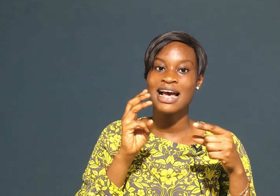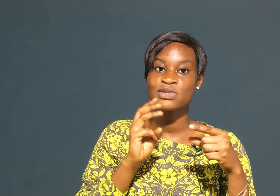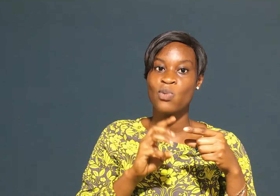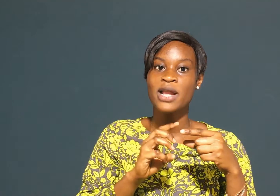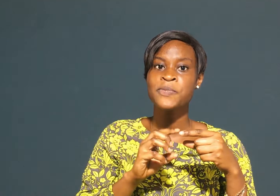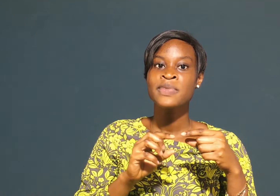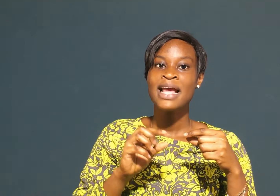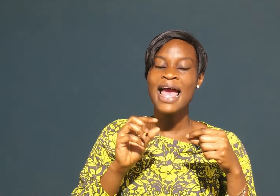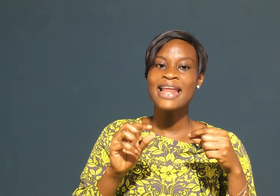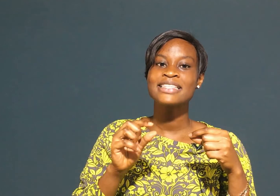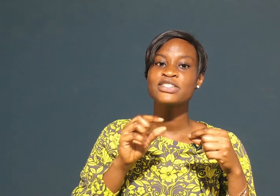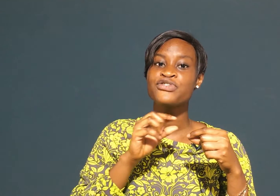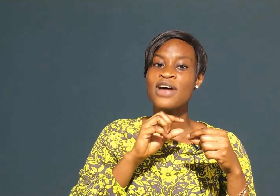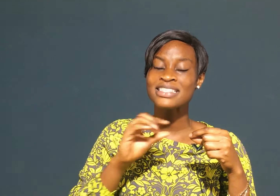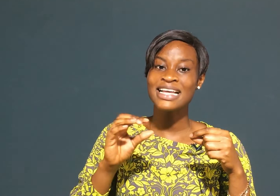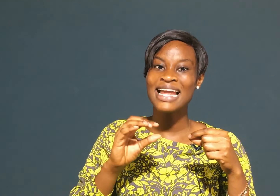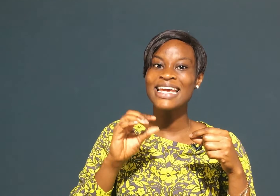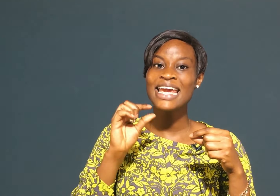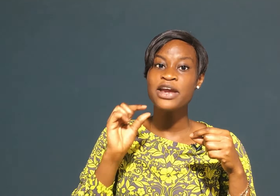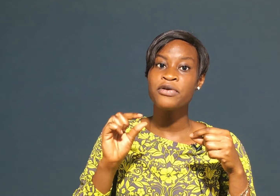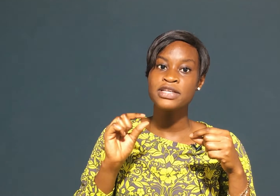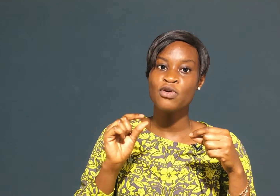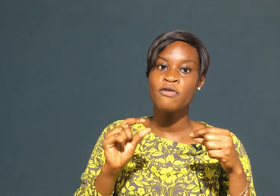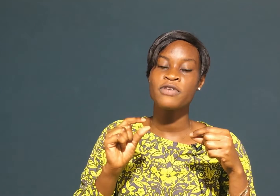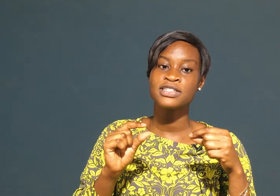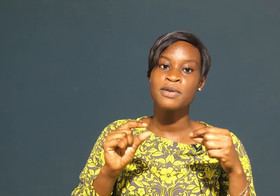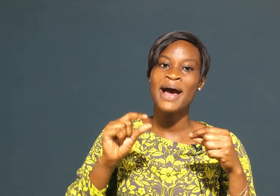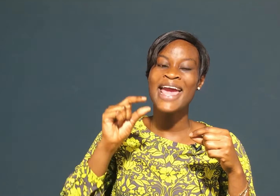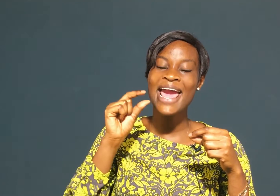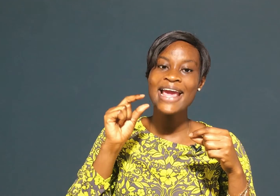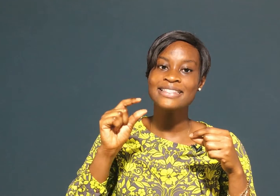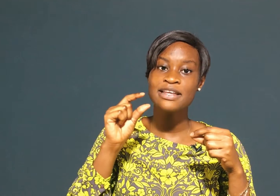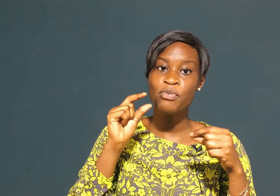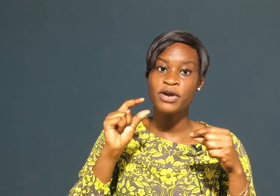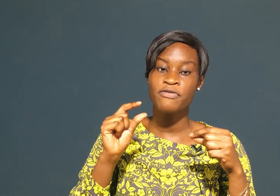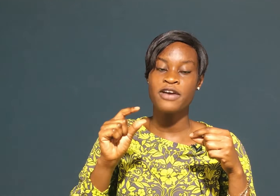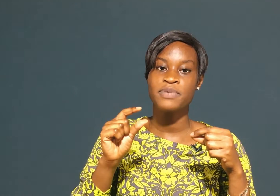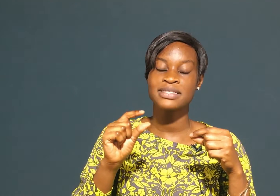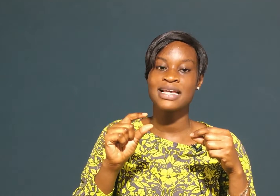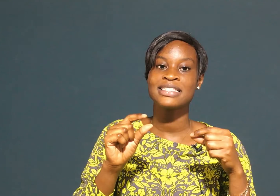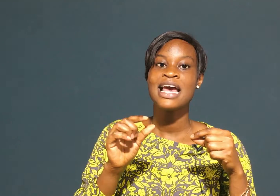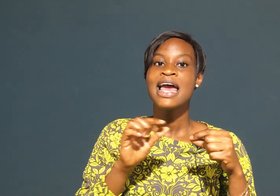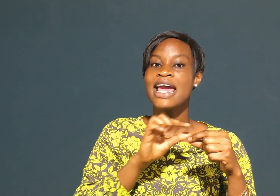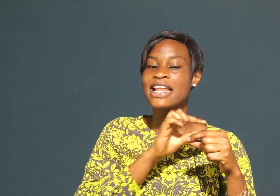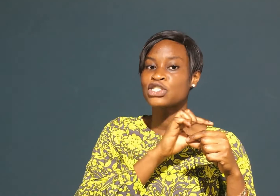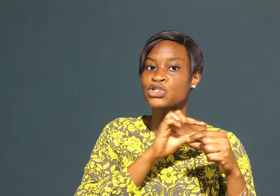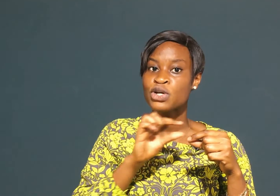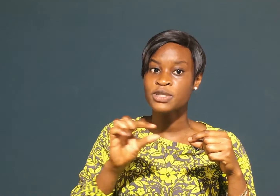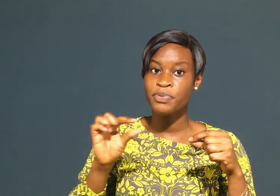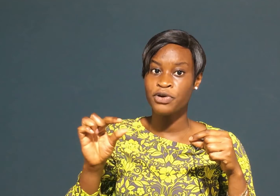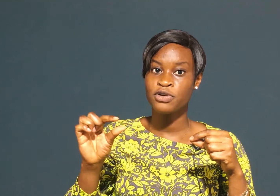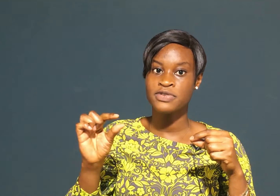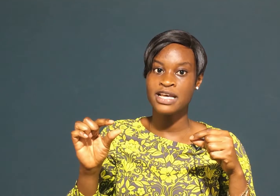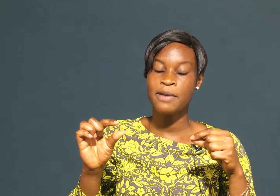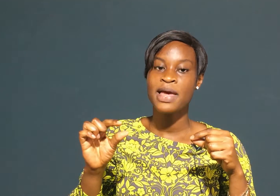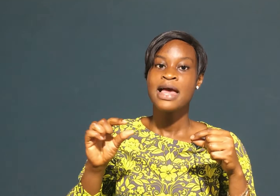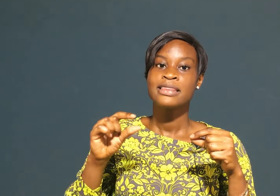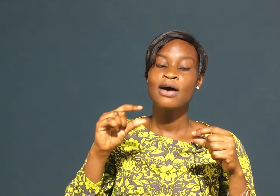as one and it drastically increased conversion by 18.5 percent in a short period of time now